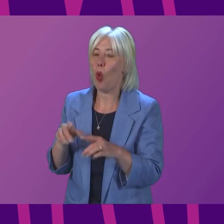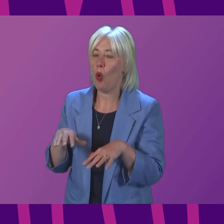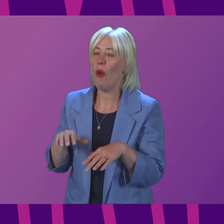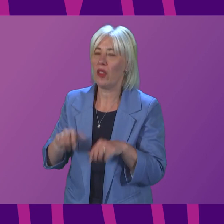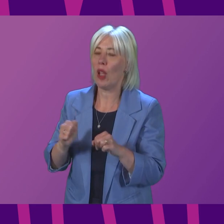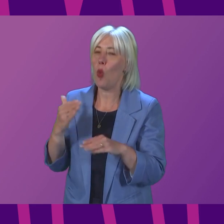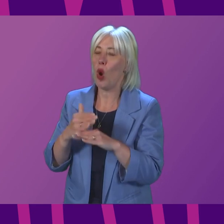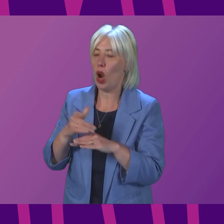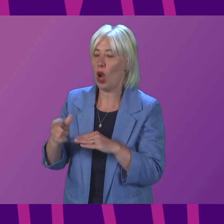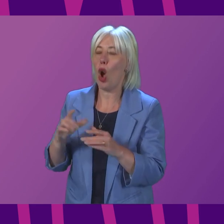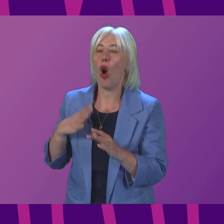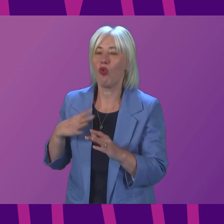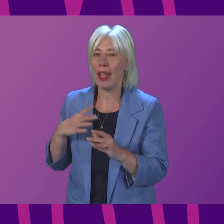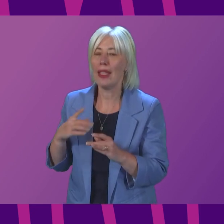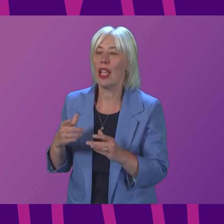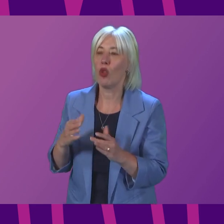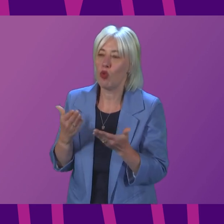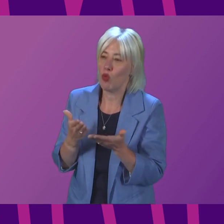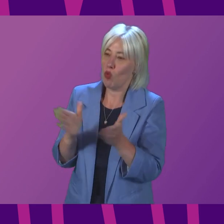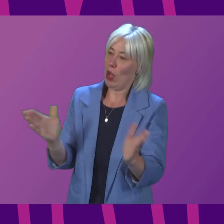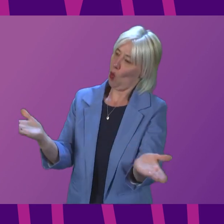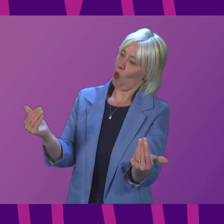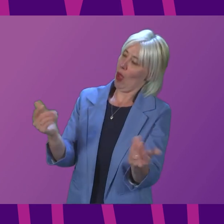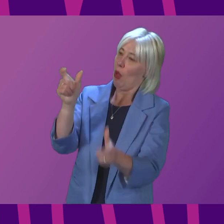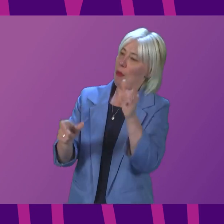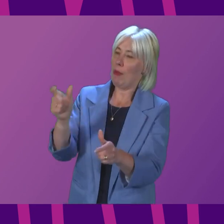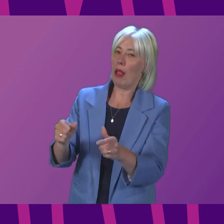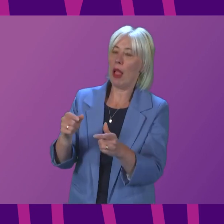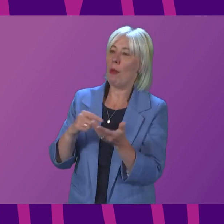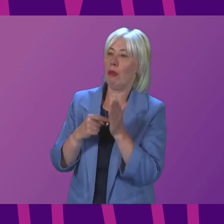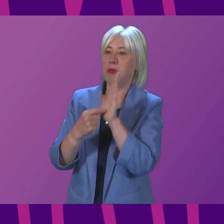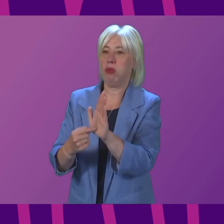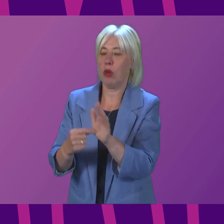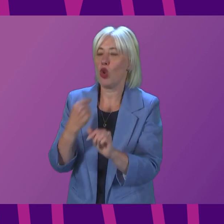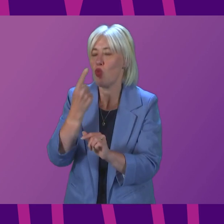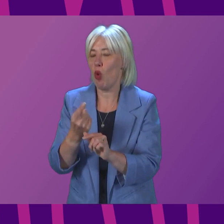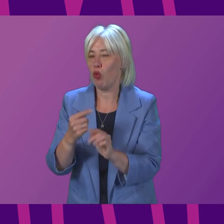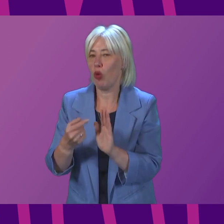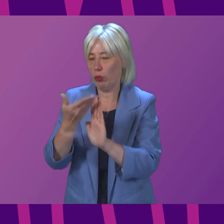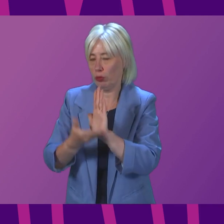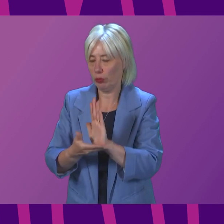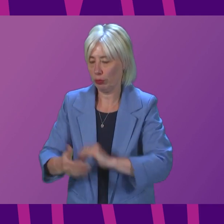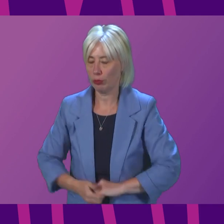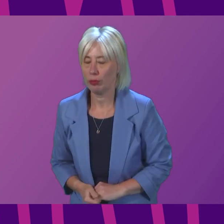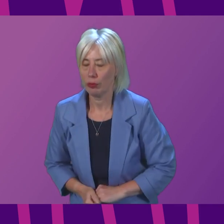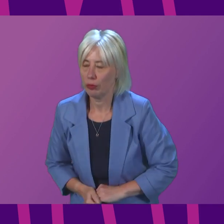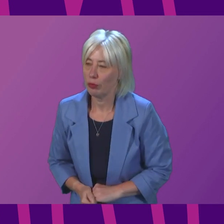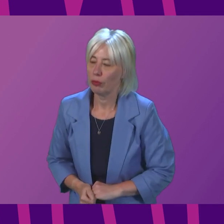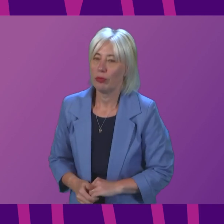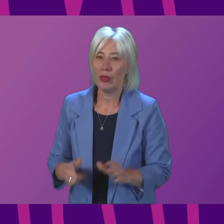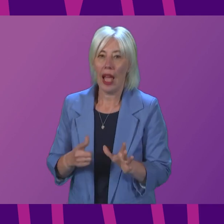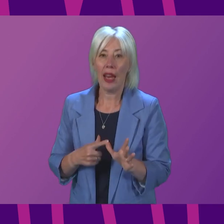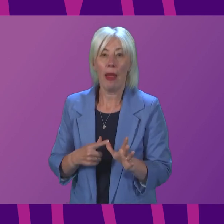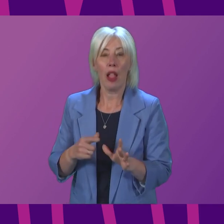as part of the wider preparations to welcome people here. I'll set out more detail of all of that tomorrow. Annabelle Ewing to be followed by Sandesh